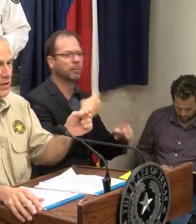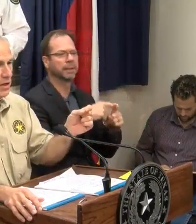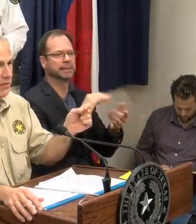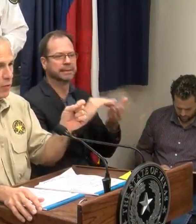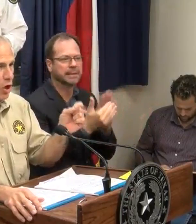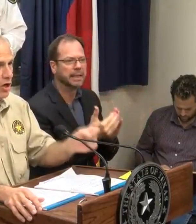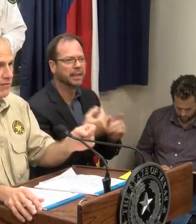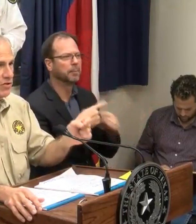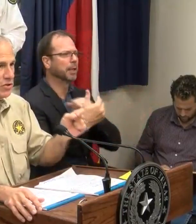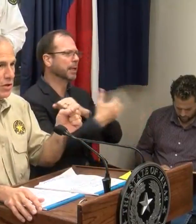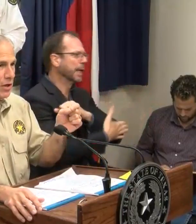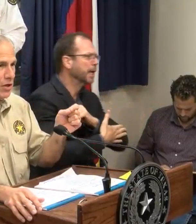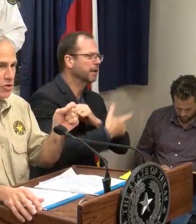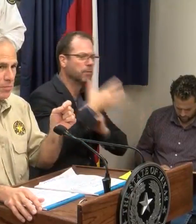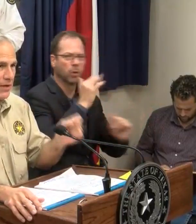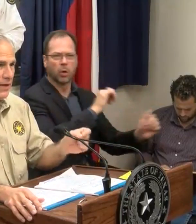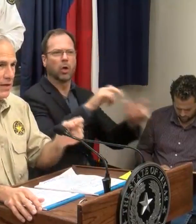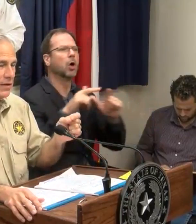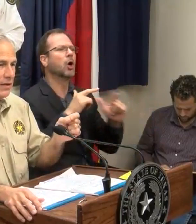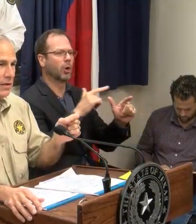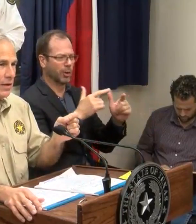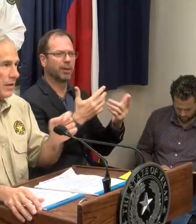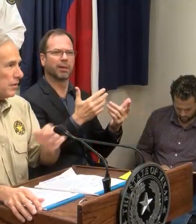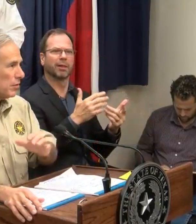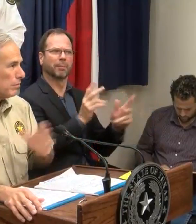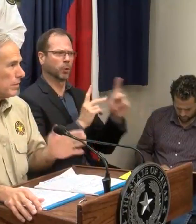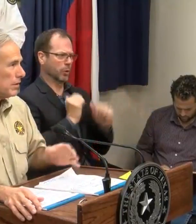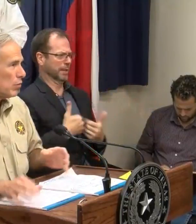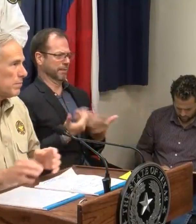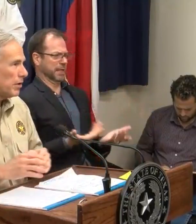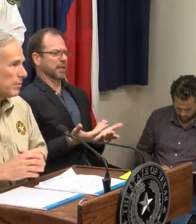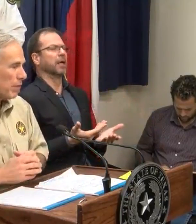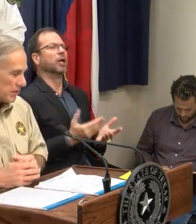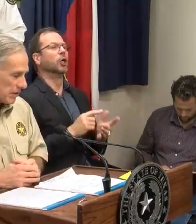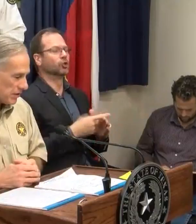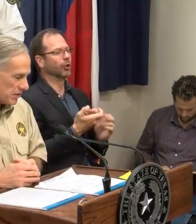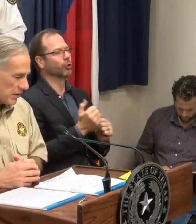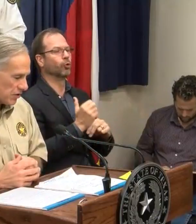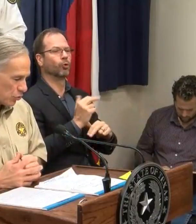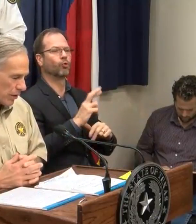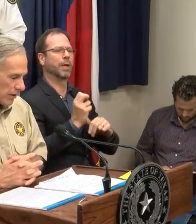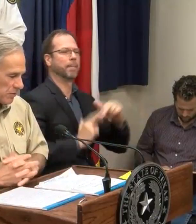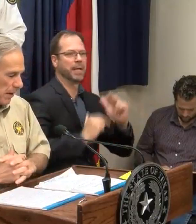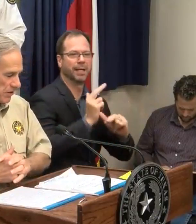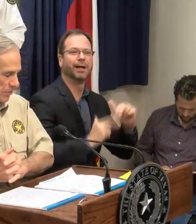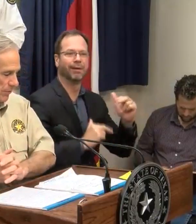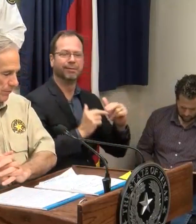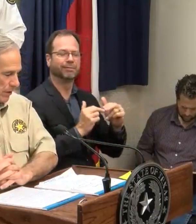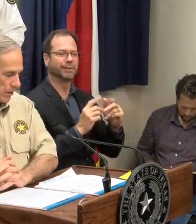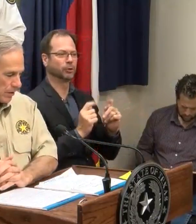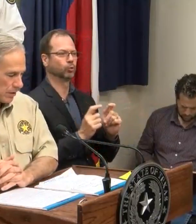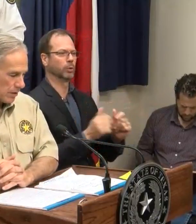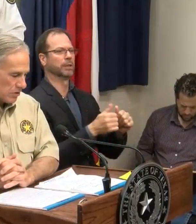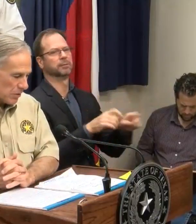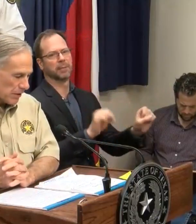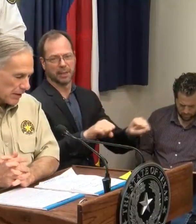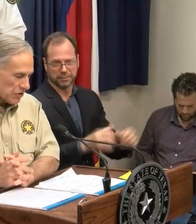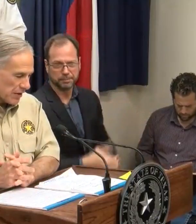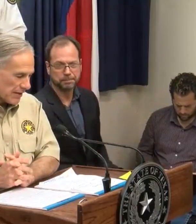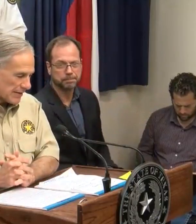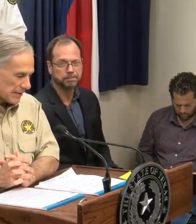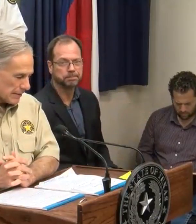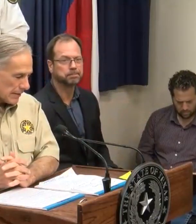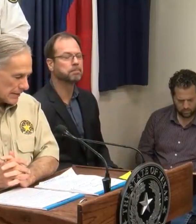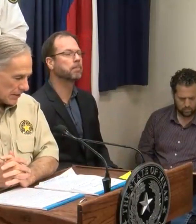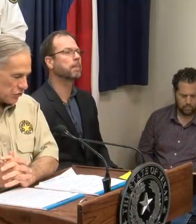counties for all of us to begin the rebuilding process as quickly as possible. Something